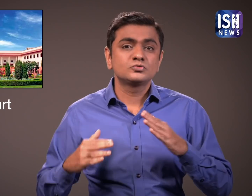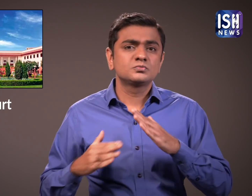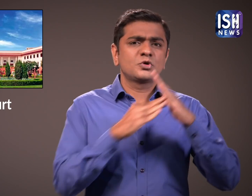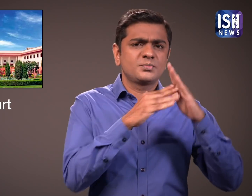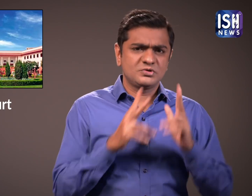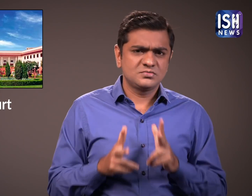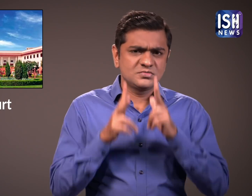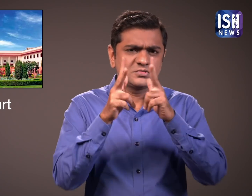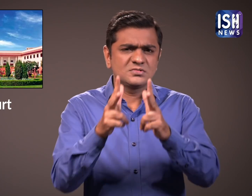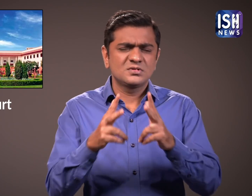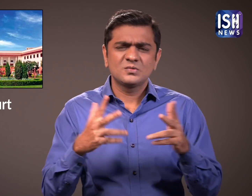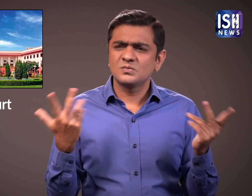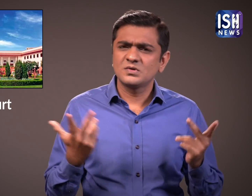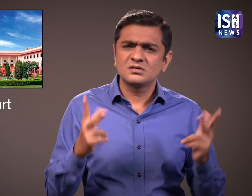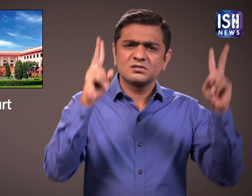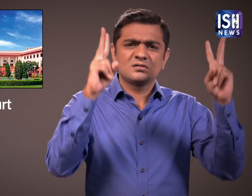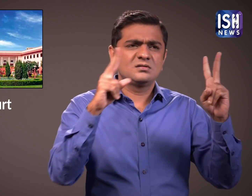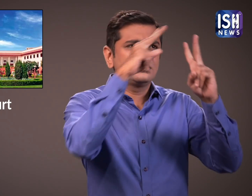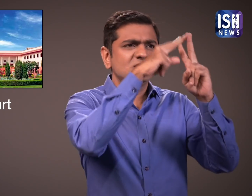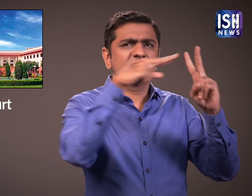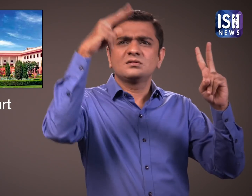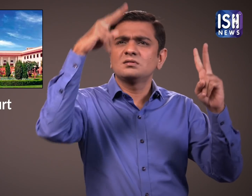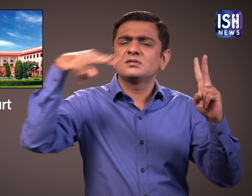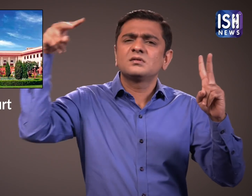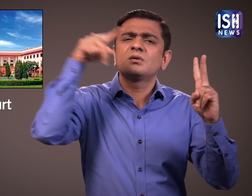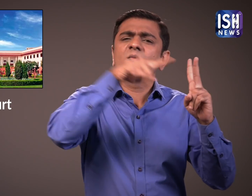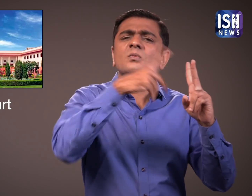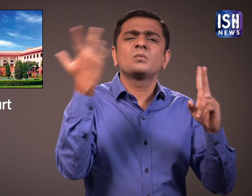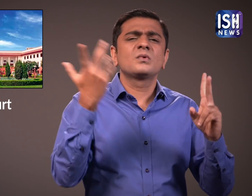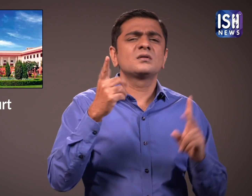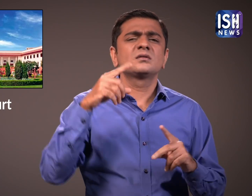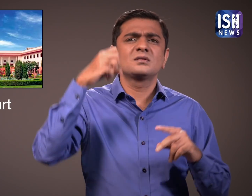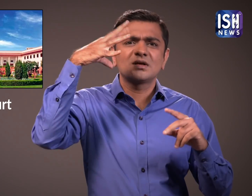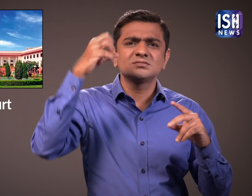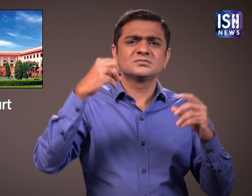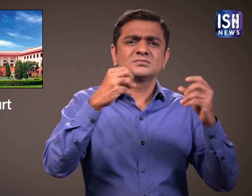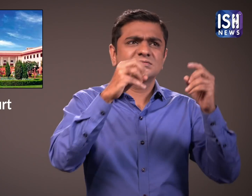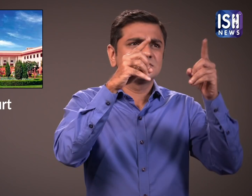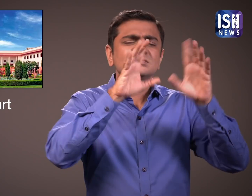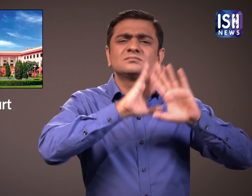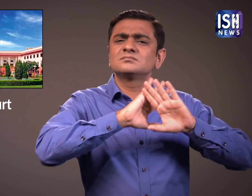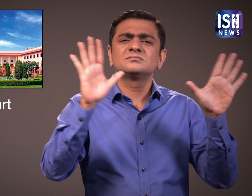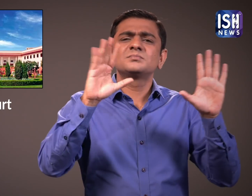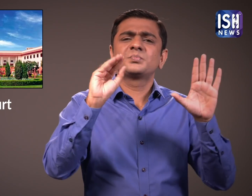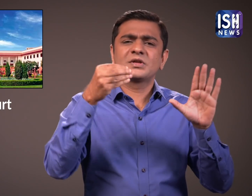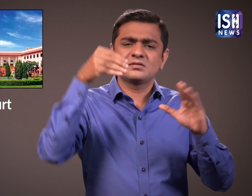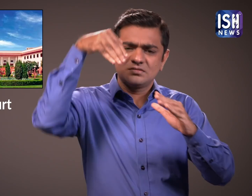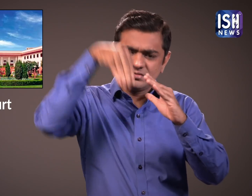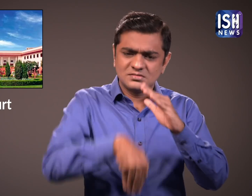The Supreme Court of India directed that power lines must be put underground to protect such birds.